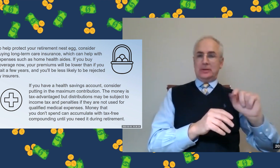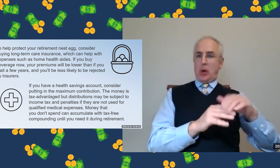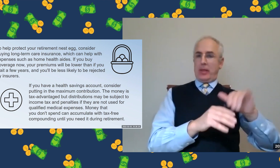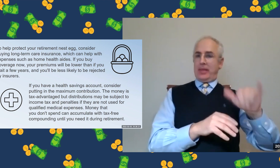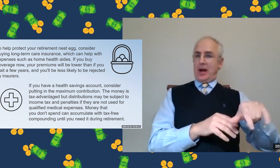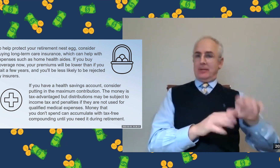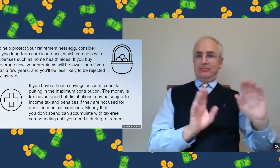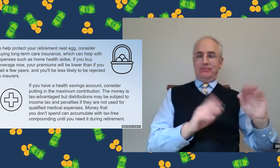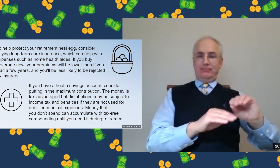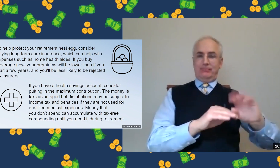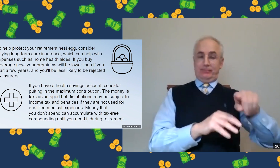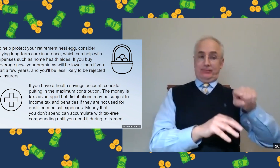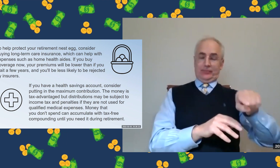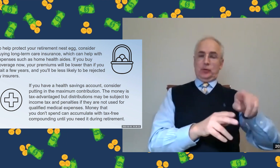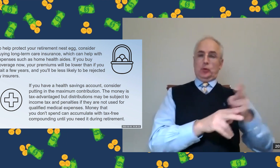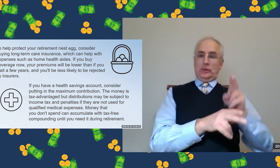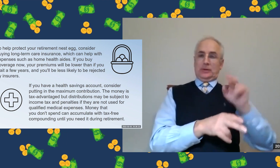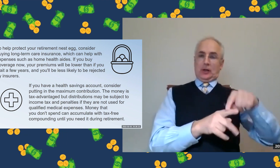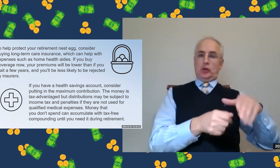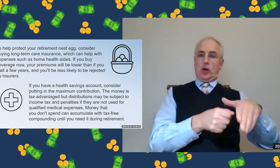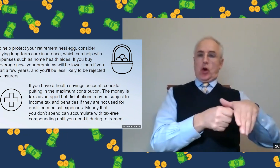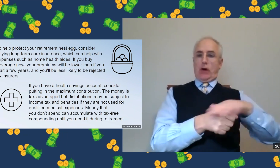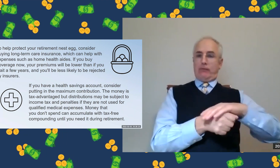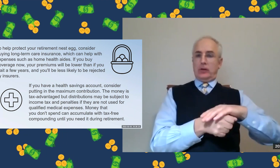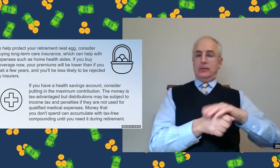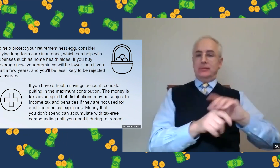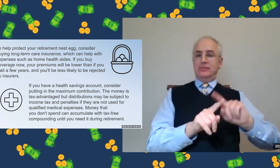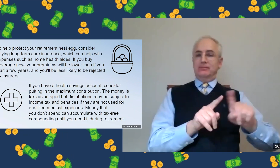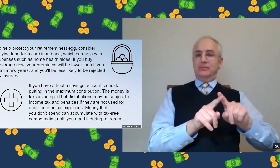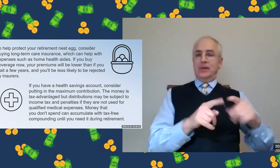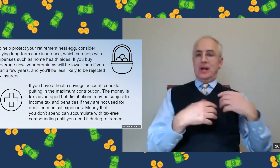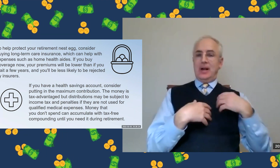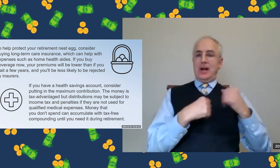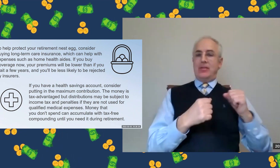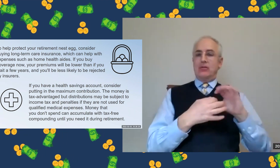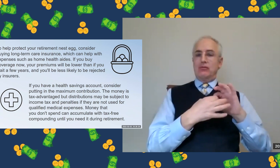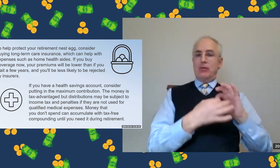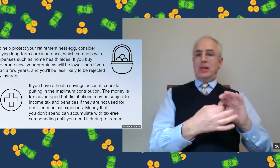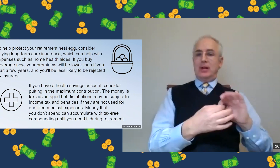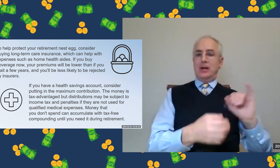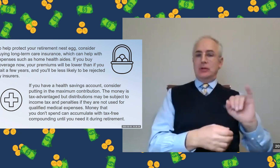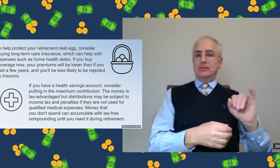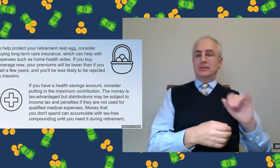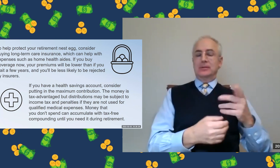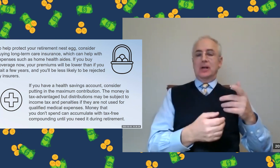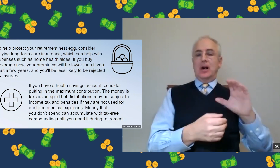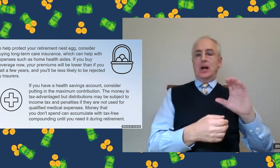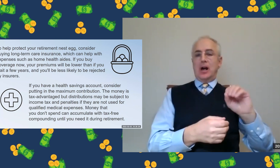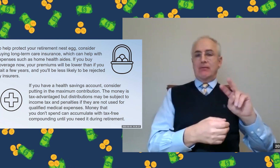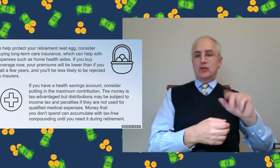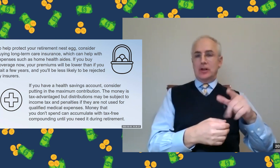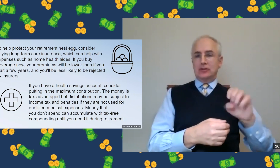And you are not taxed on that money at any point. And you can use that to cover various health related